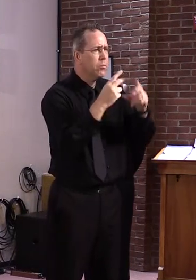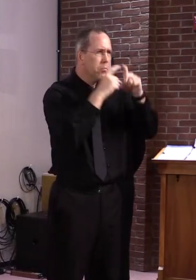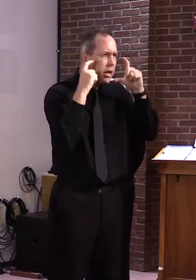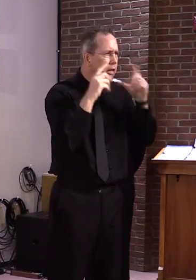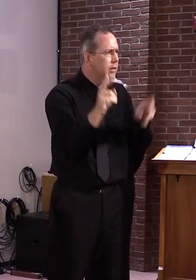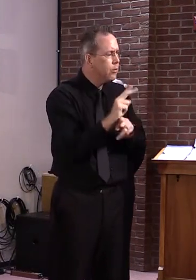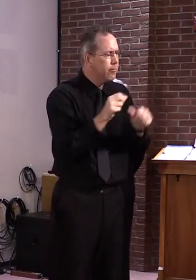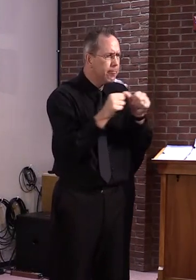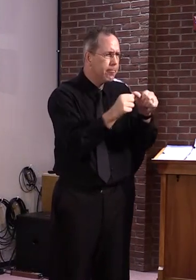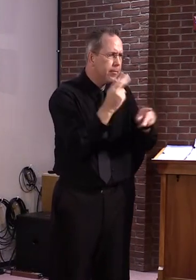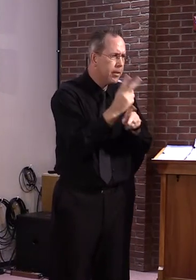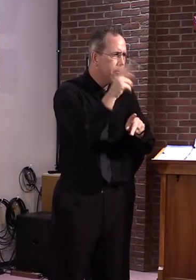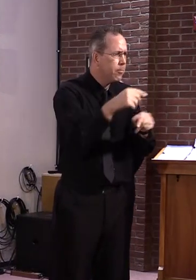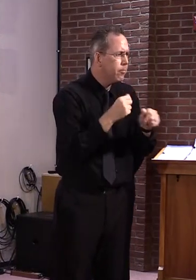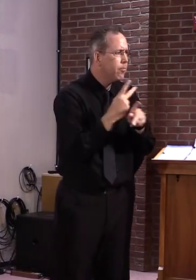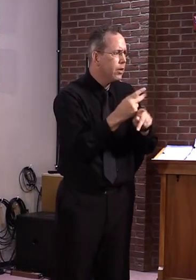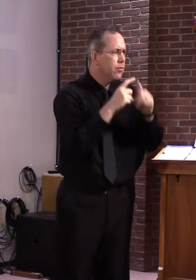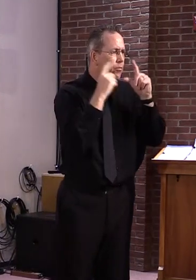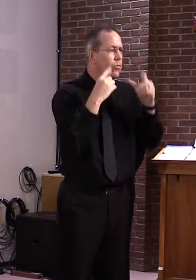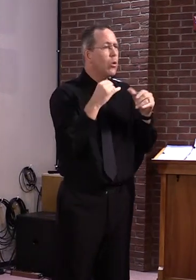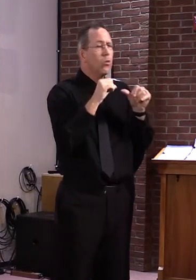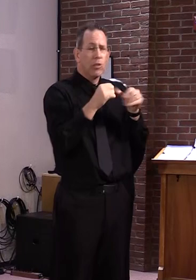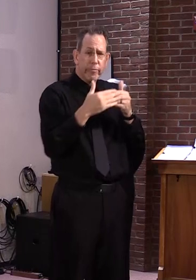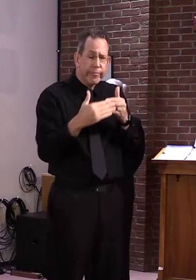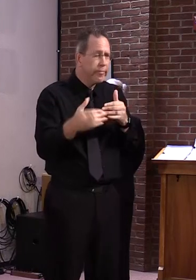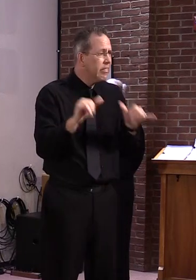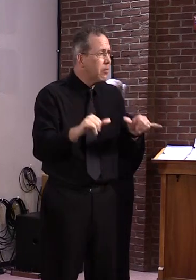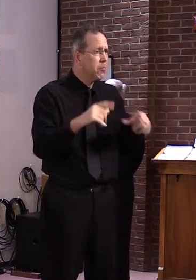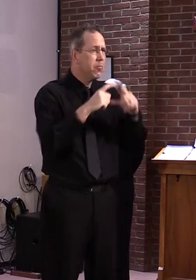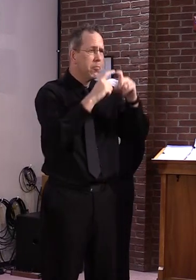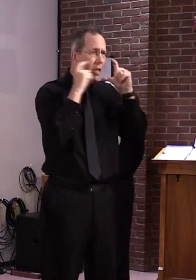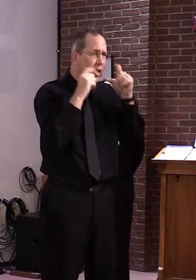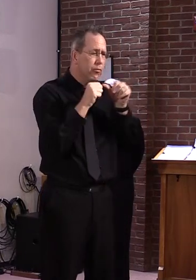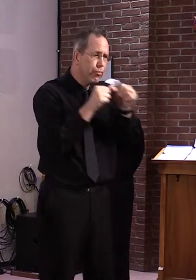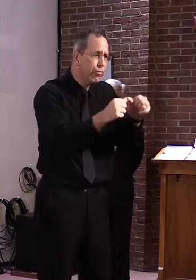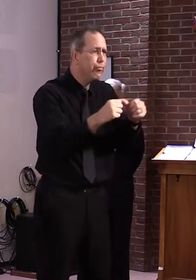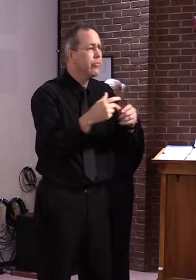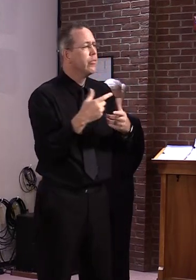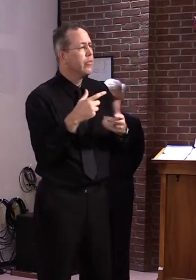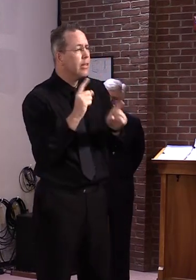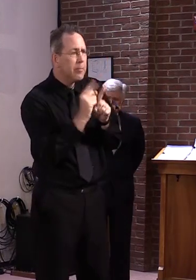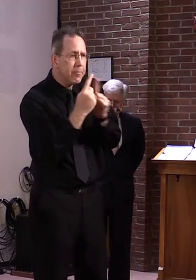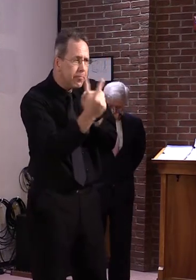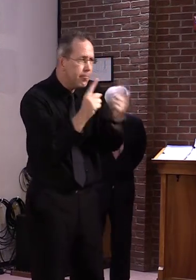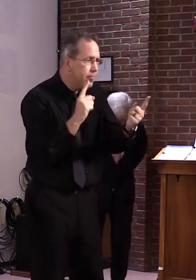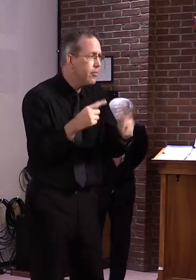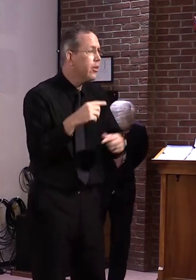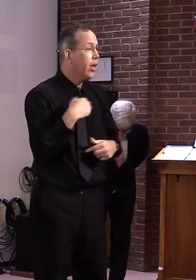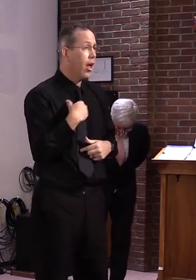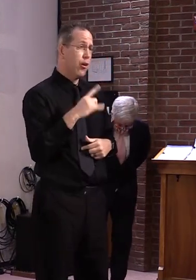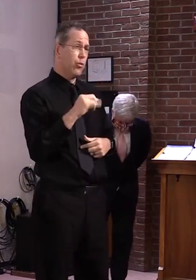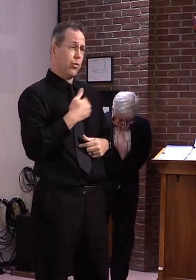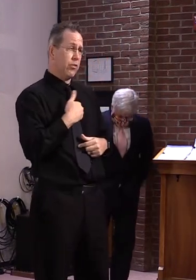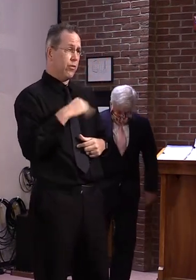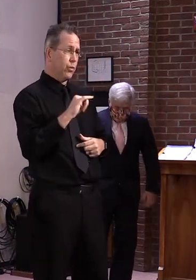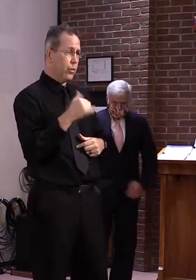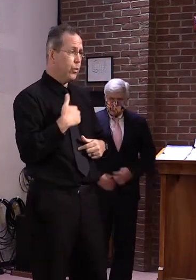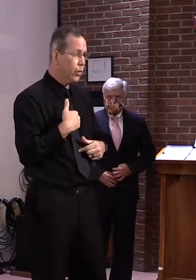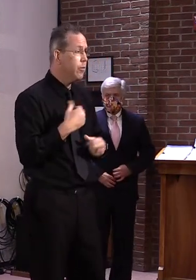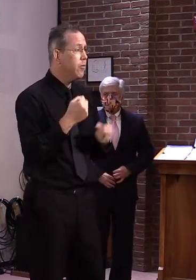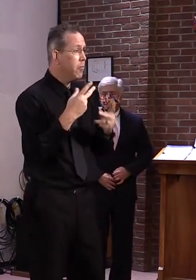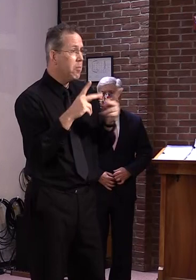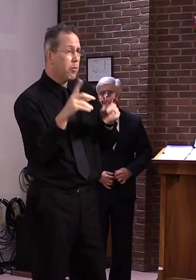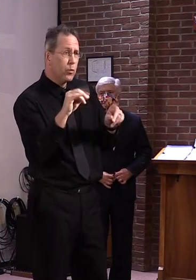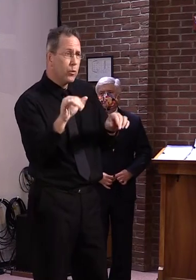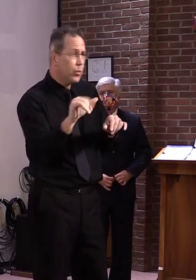when you can is a good idea. It's altruistic. It helps others. I do it. I think many people do. And we need to